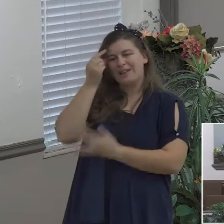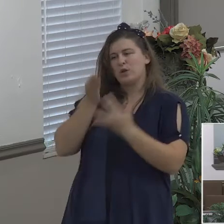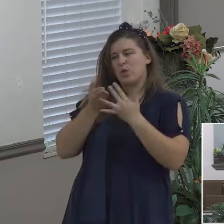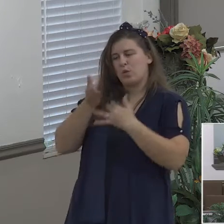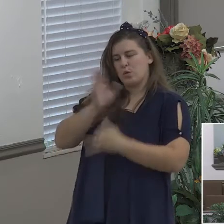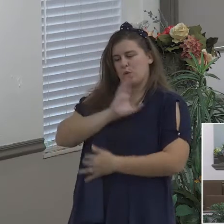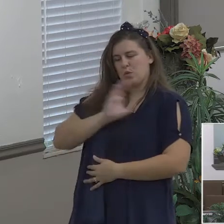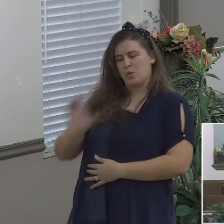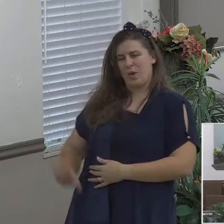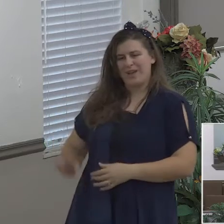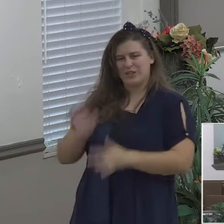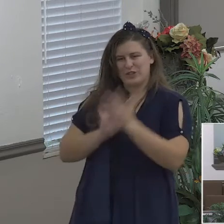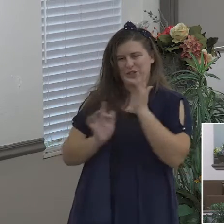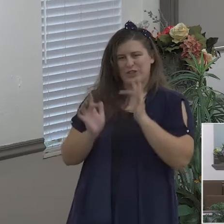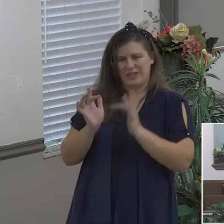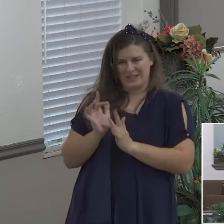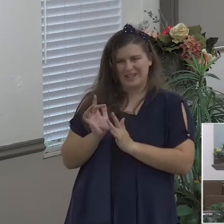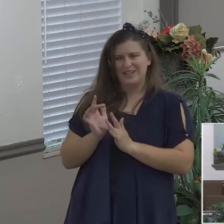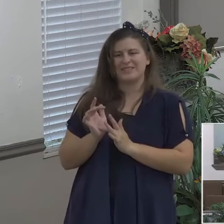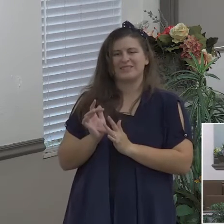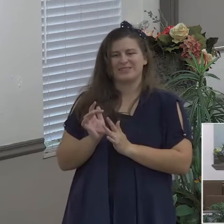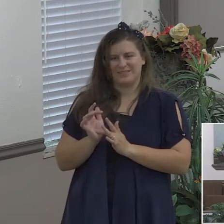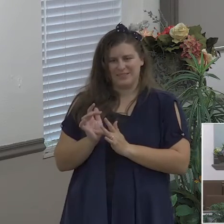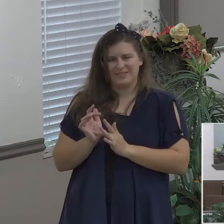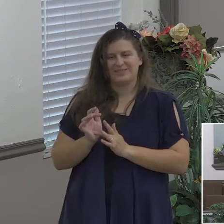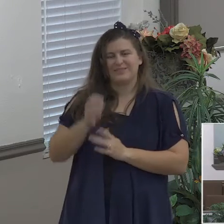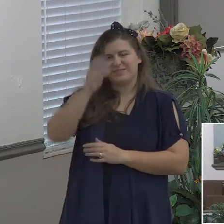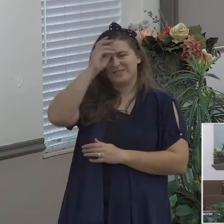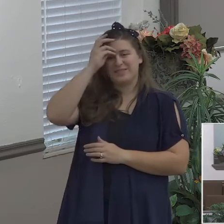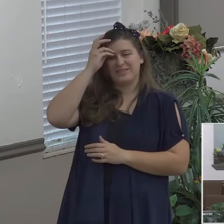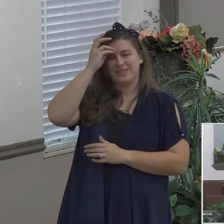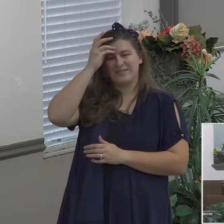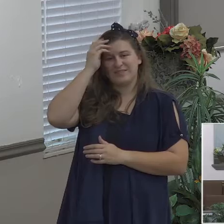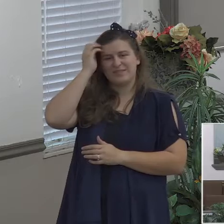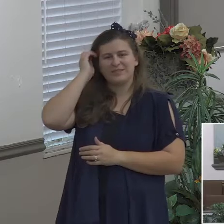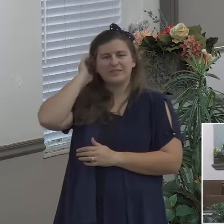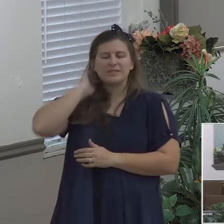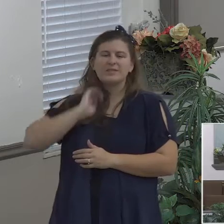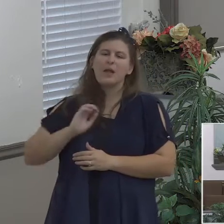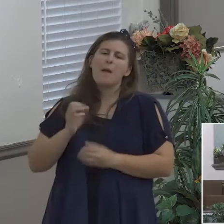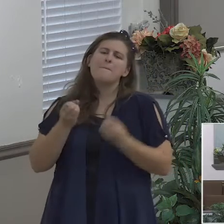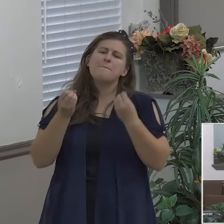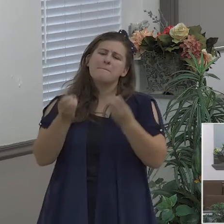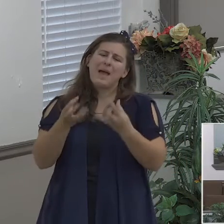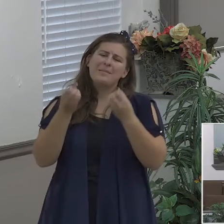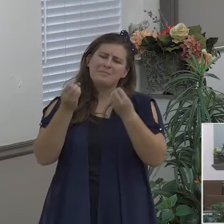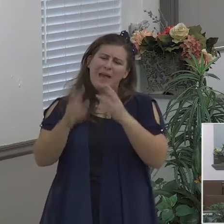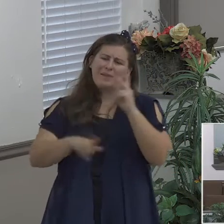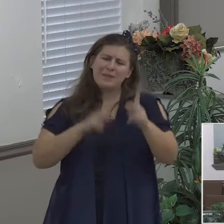I've had I've had scores of people who were drunks and drug addicts that have asked me over the years